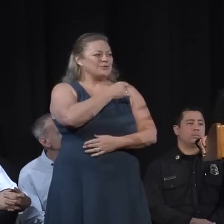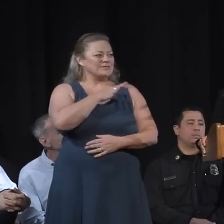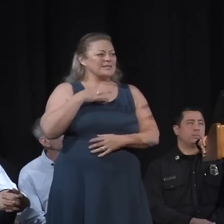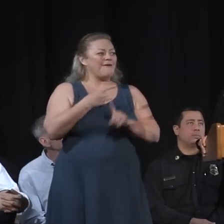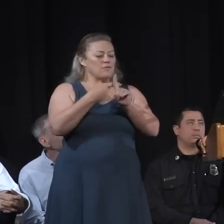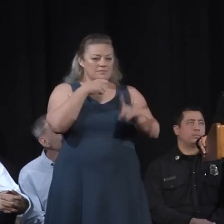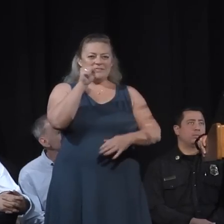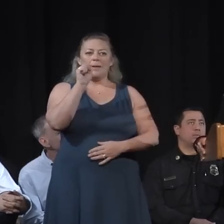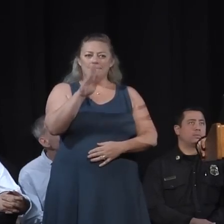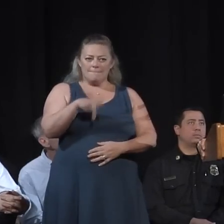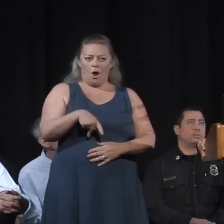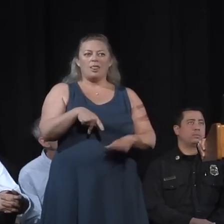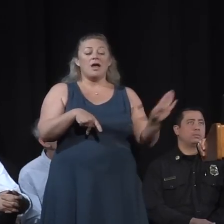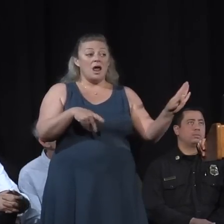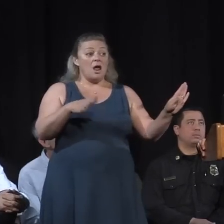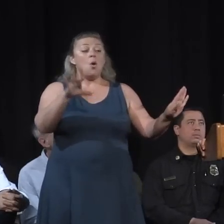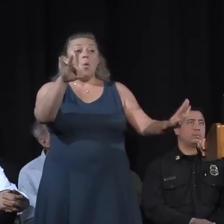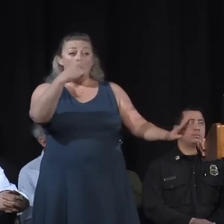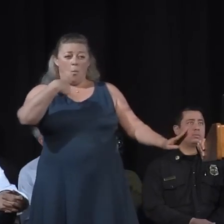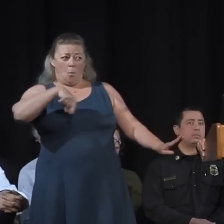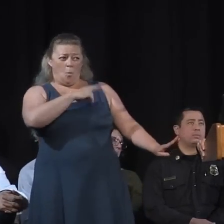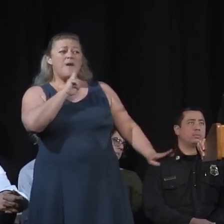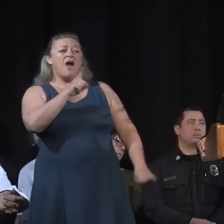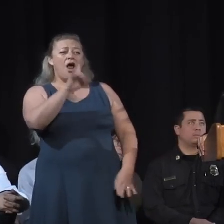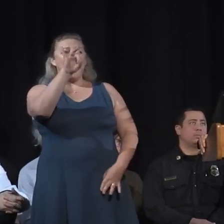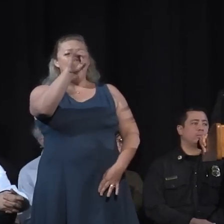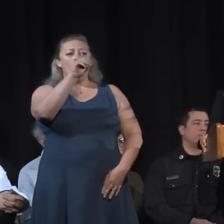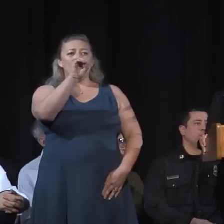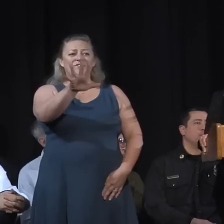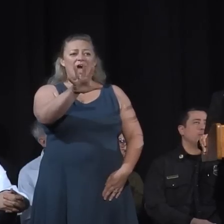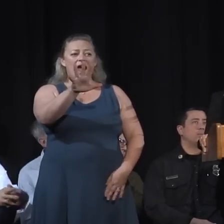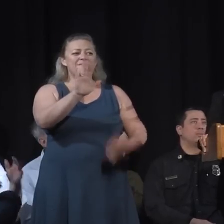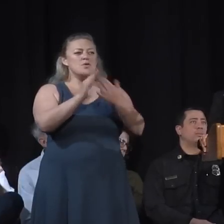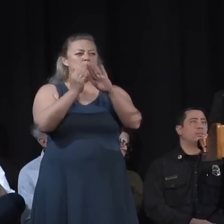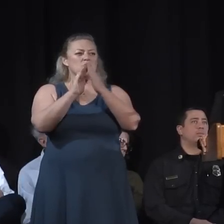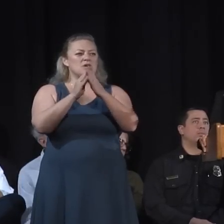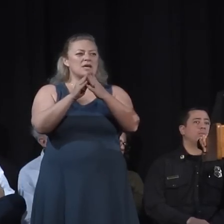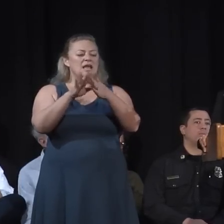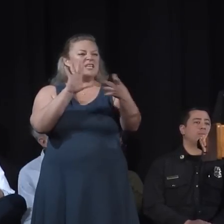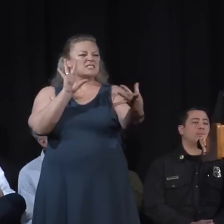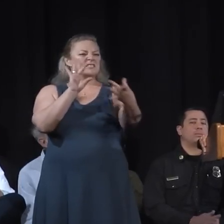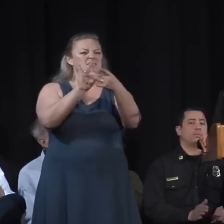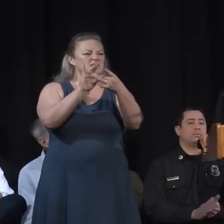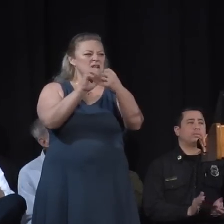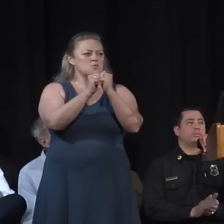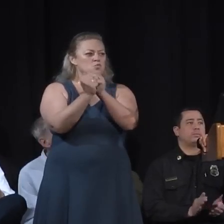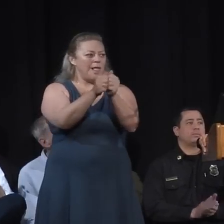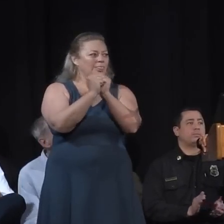we are an 805 community that is sticking together. And 805 community.